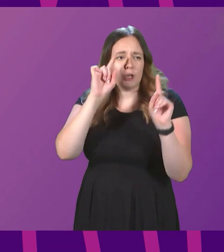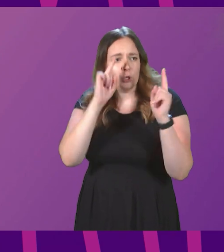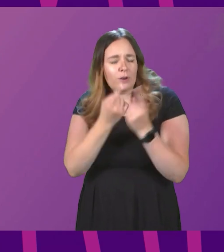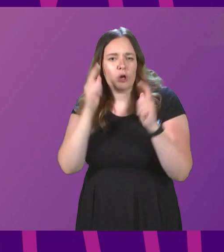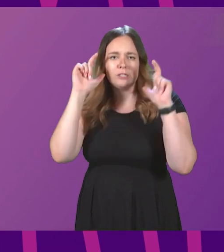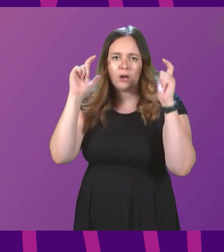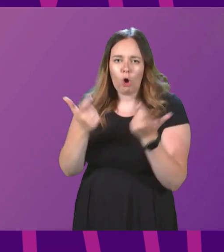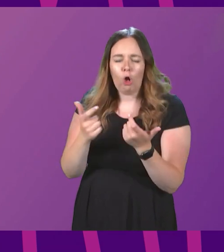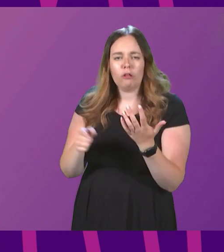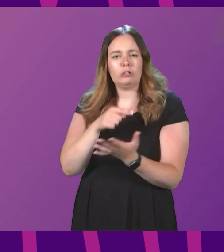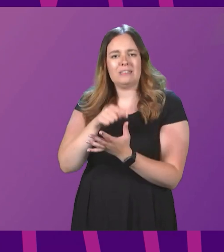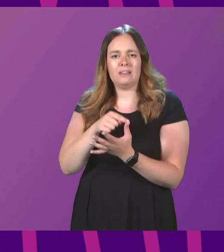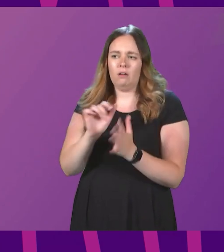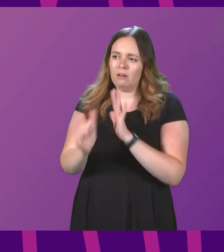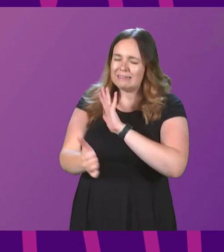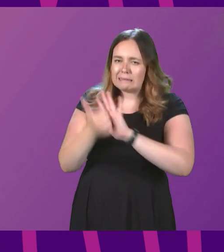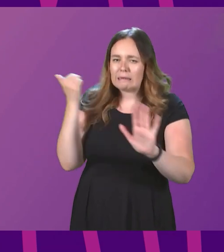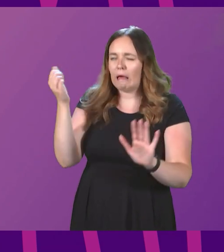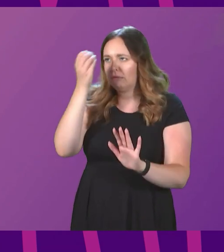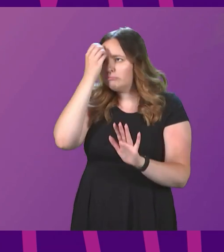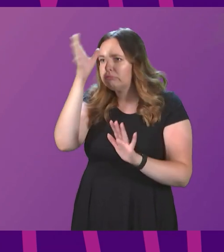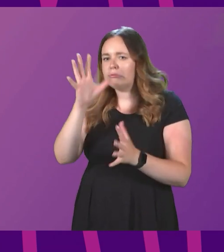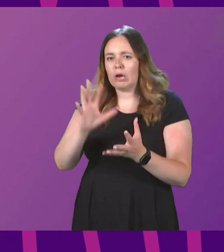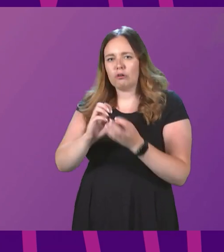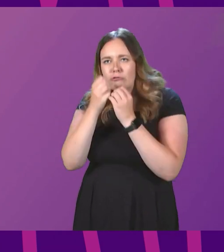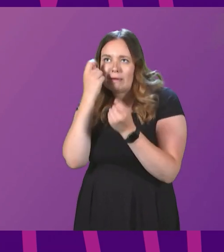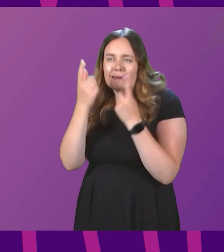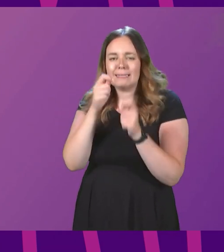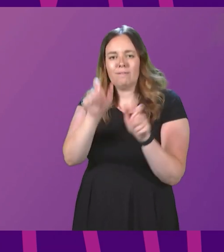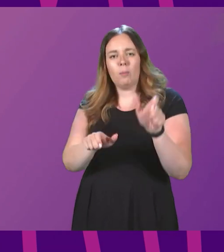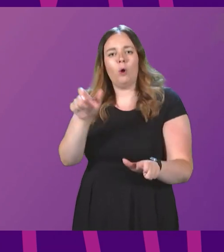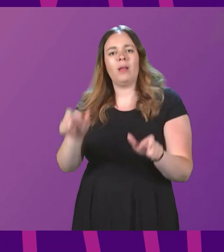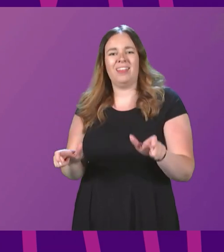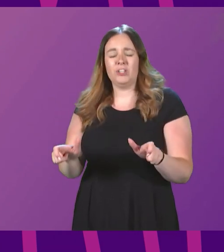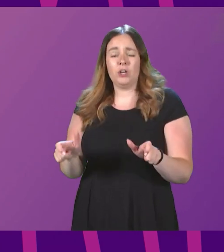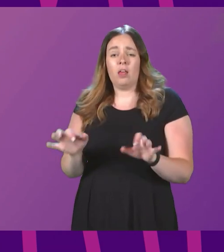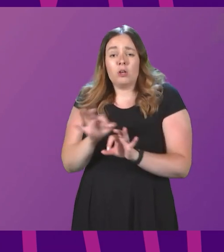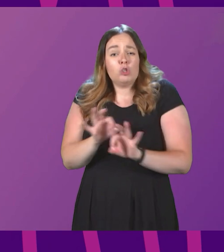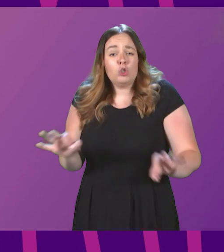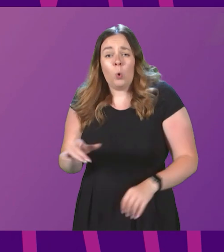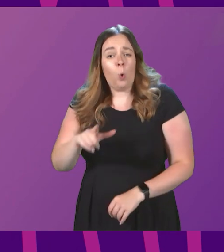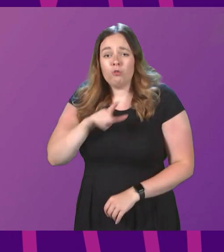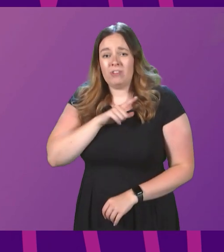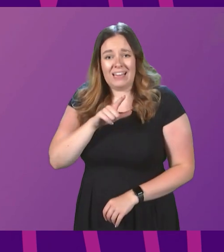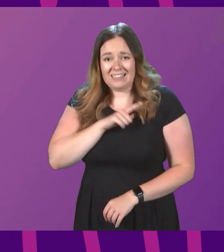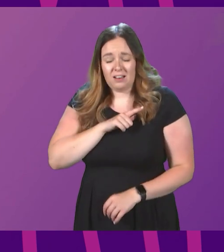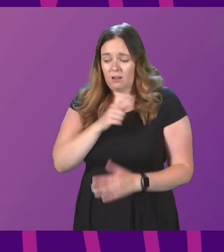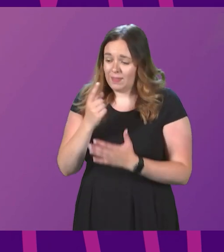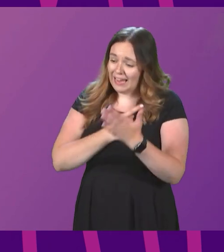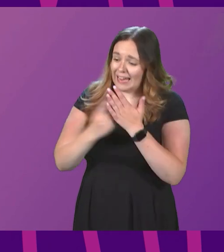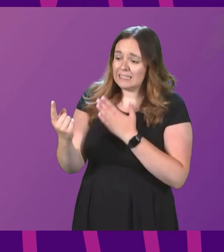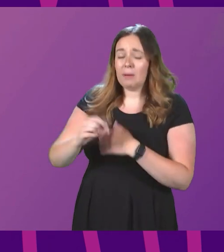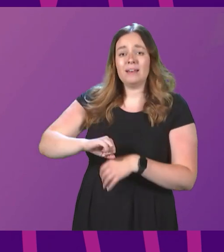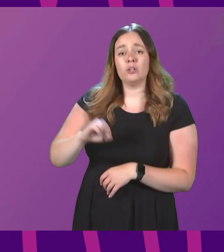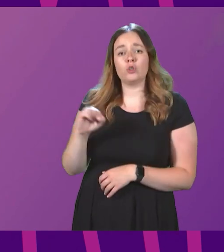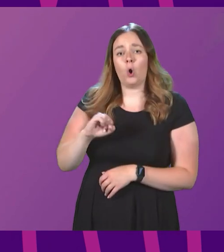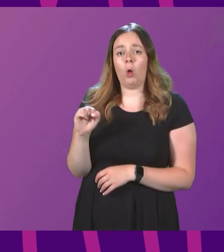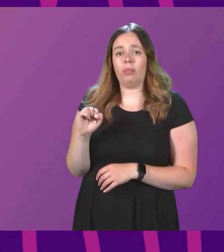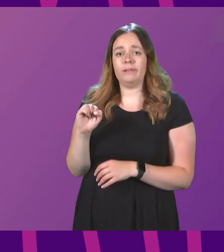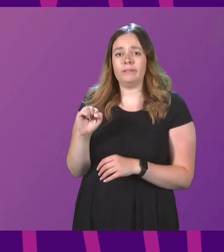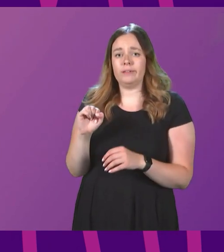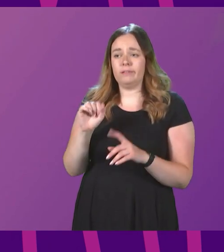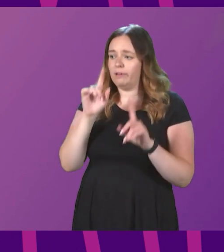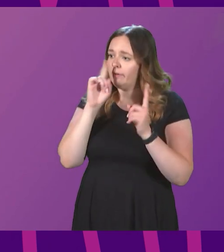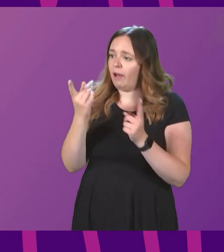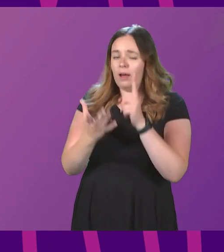colleges, a highly skilled and creative population. There is no reason at all that an independent Scotland would not